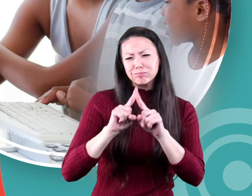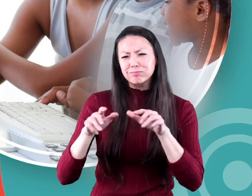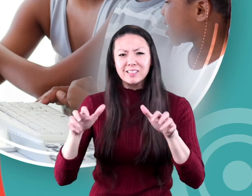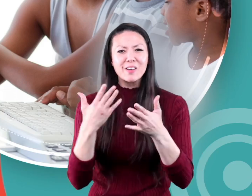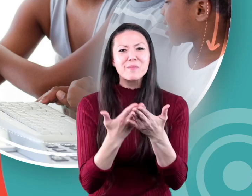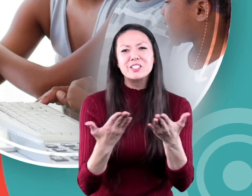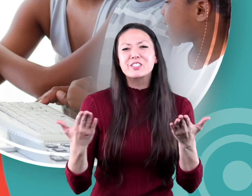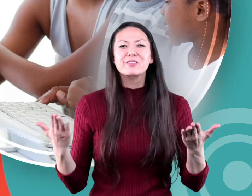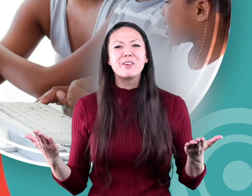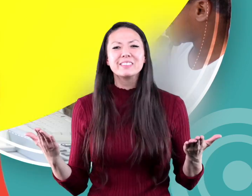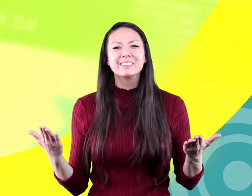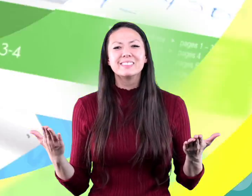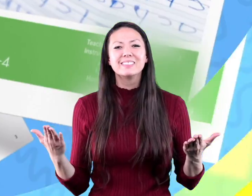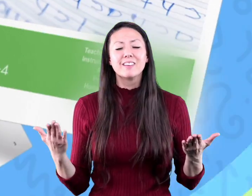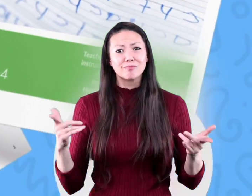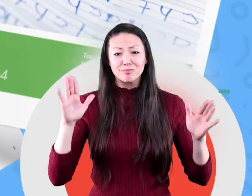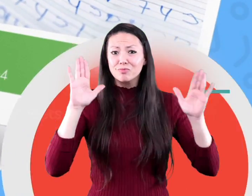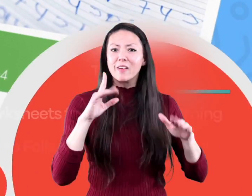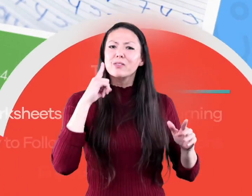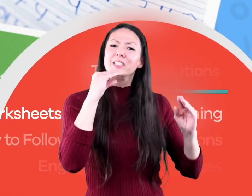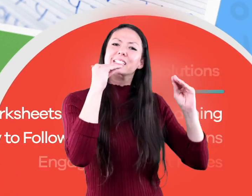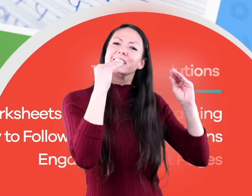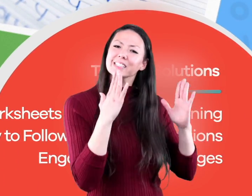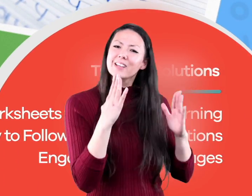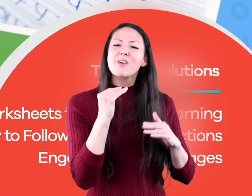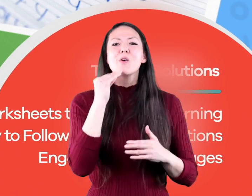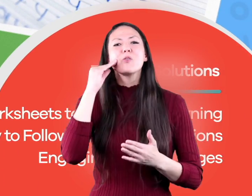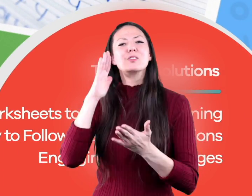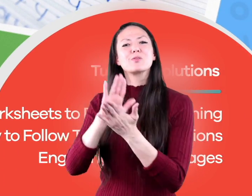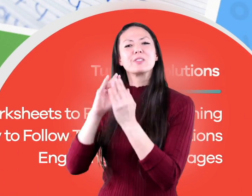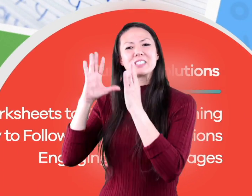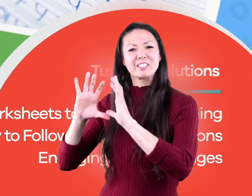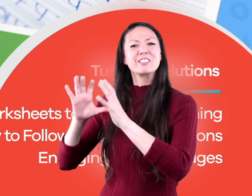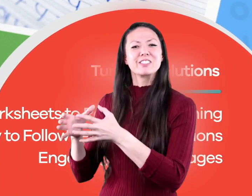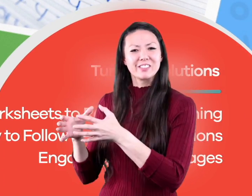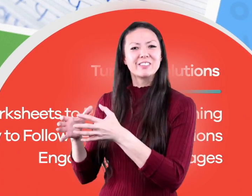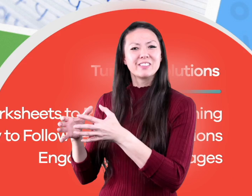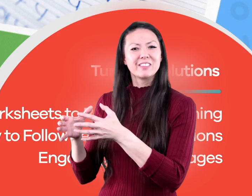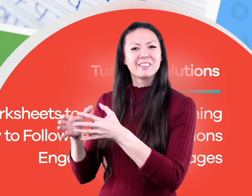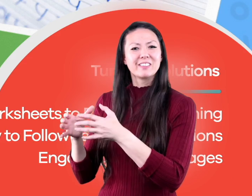of free resources and turnkey solutions for teachers and homeschoolers